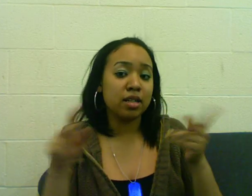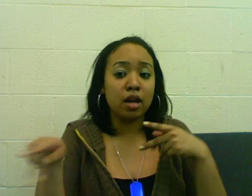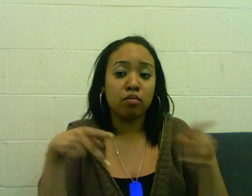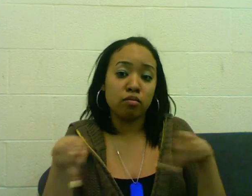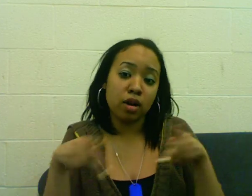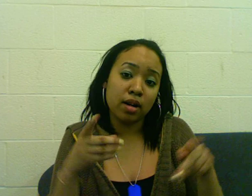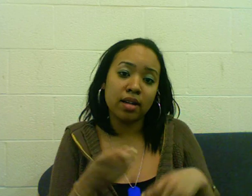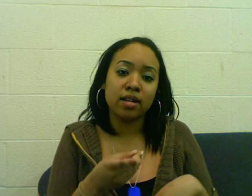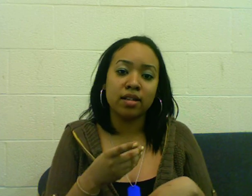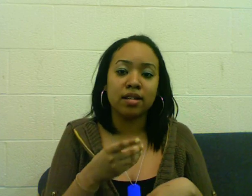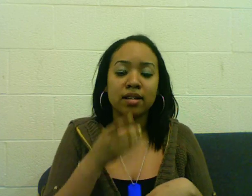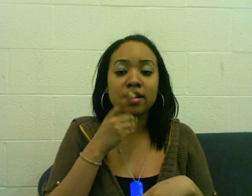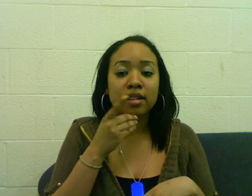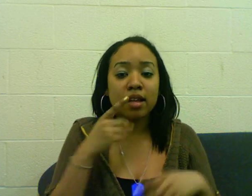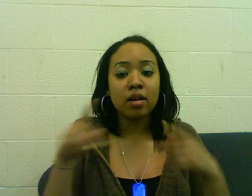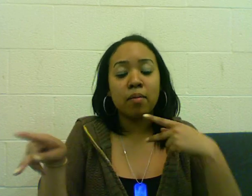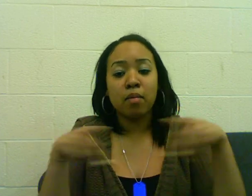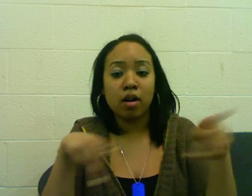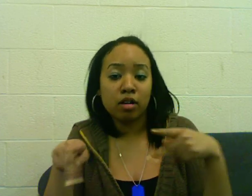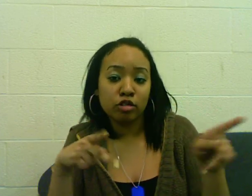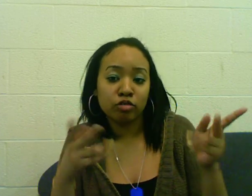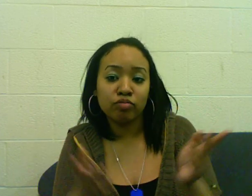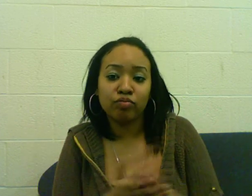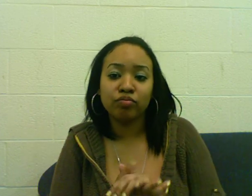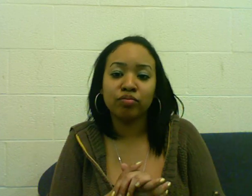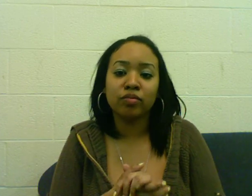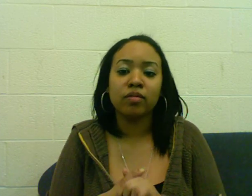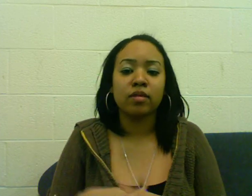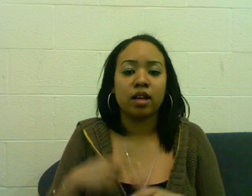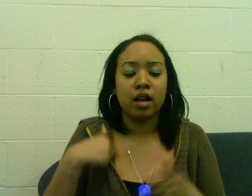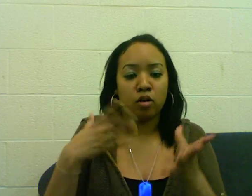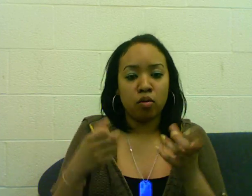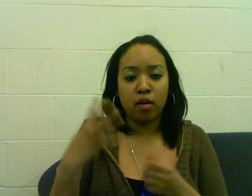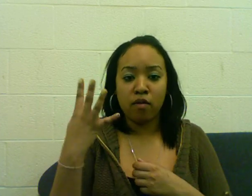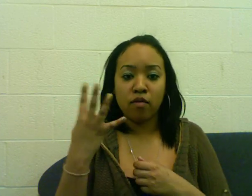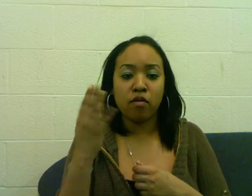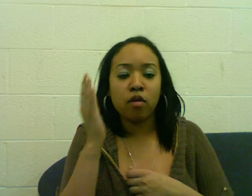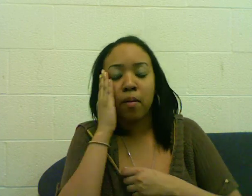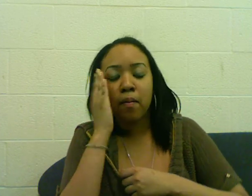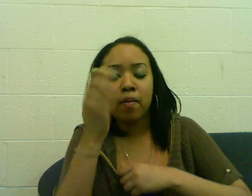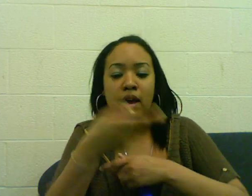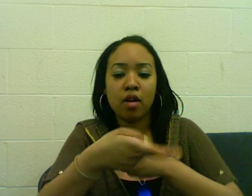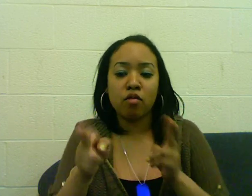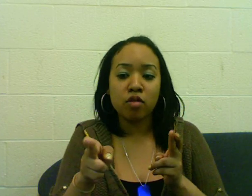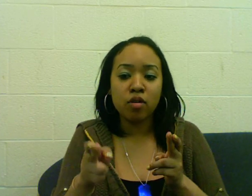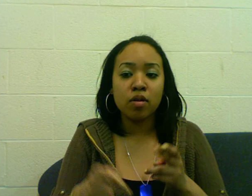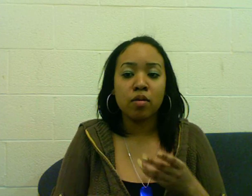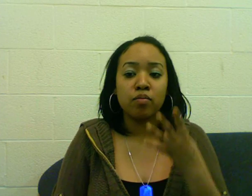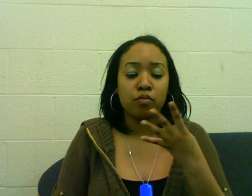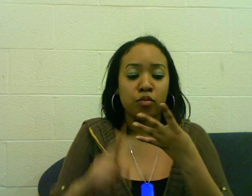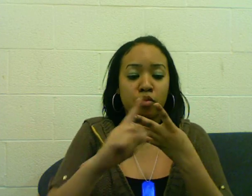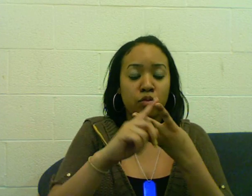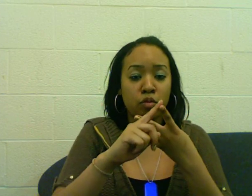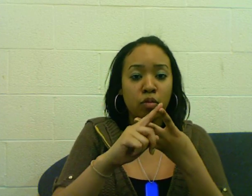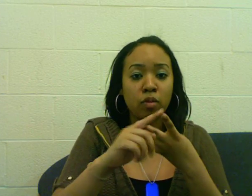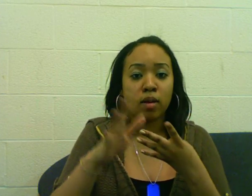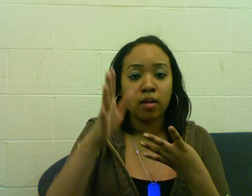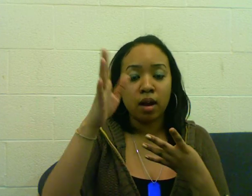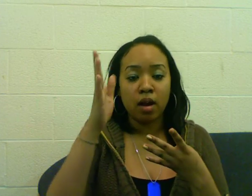At nightflakes. We have the north side and the south side. have the high school north side and the south side. We have the middle schools. So like there's like once